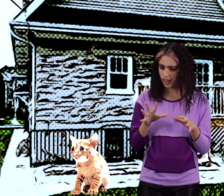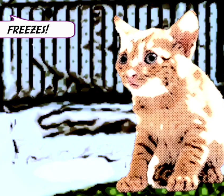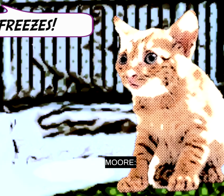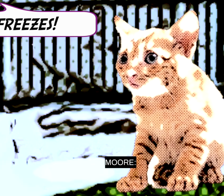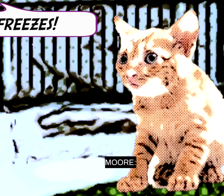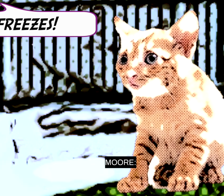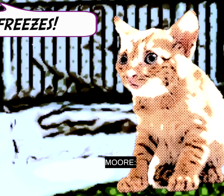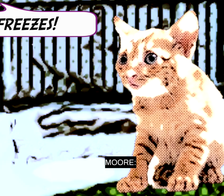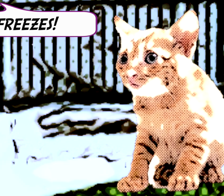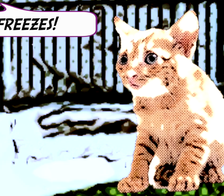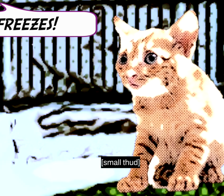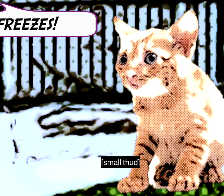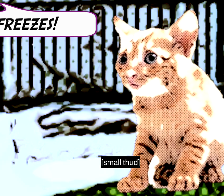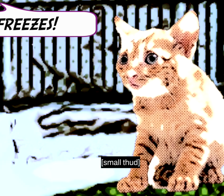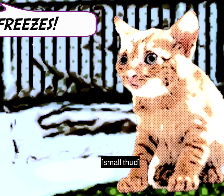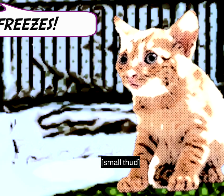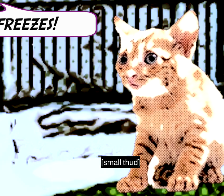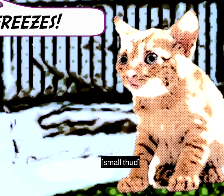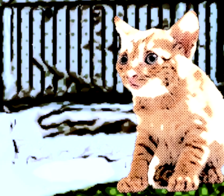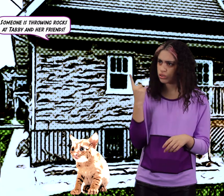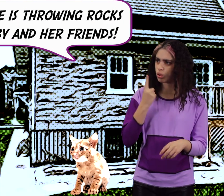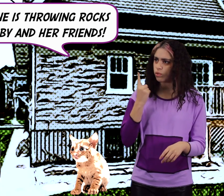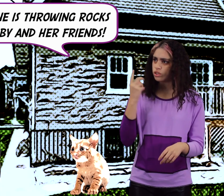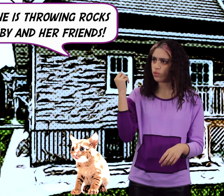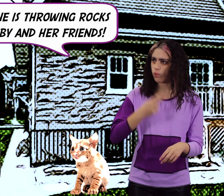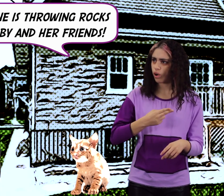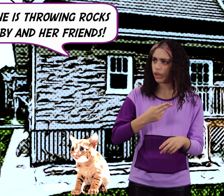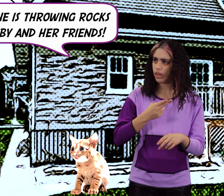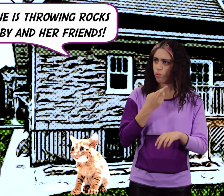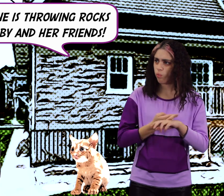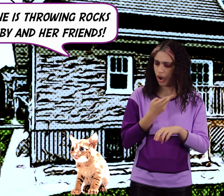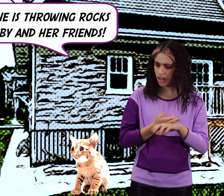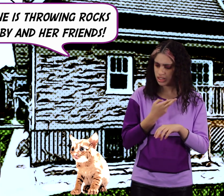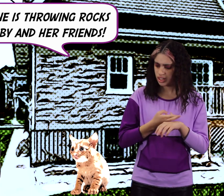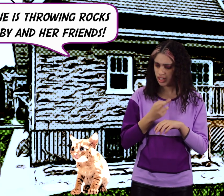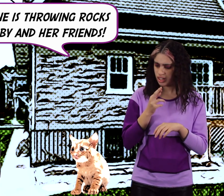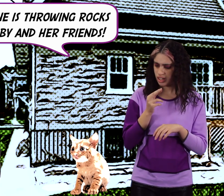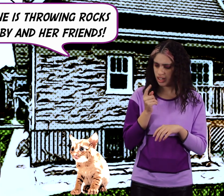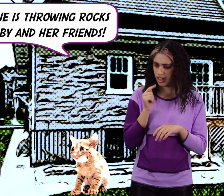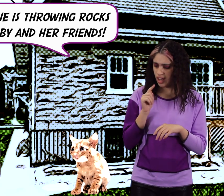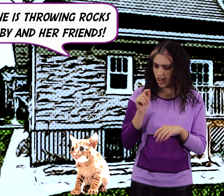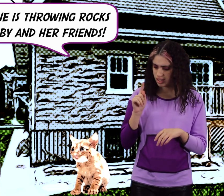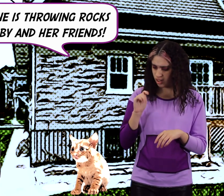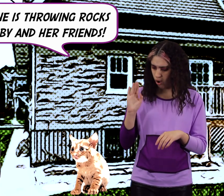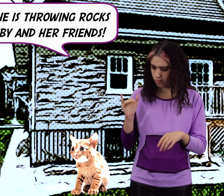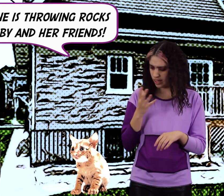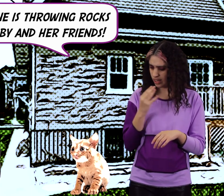pleases the most worried watch and bobby